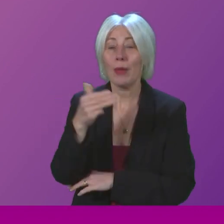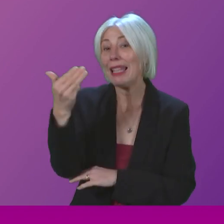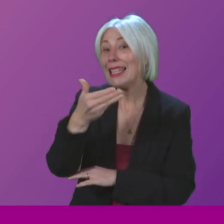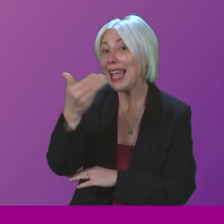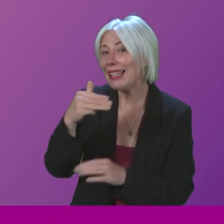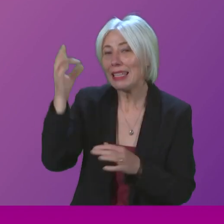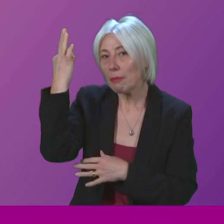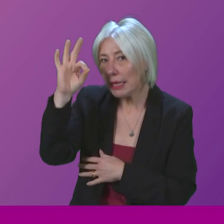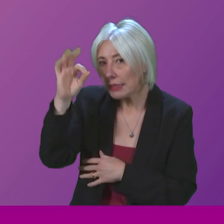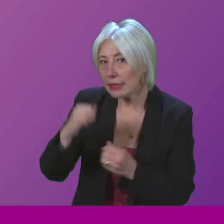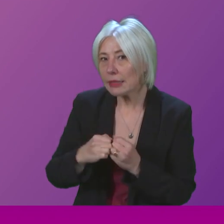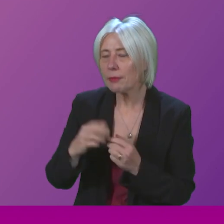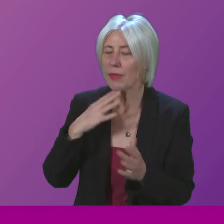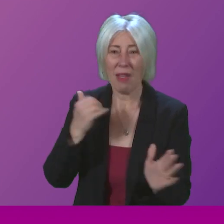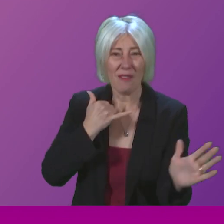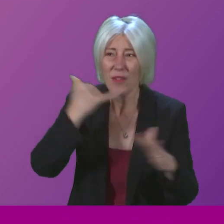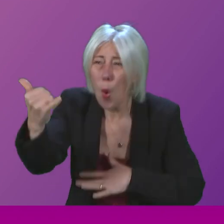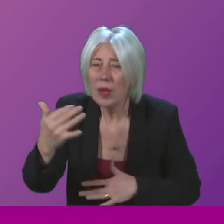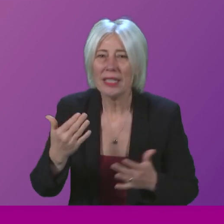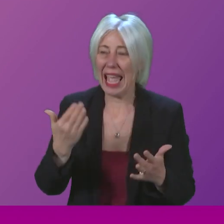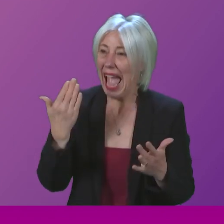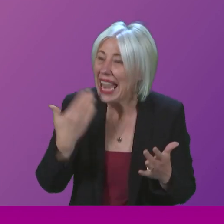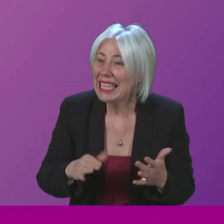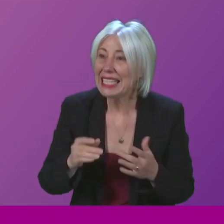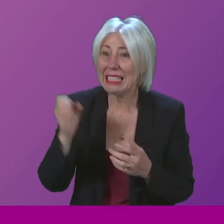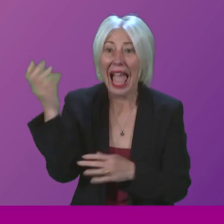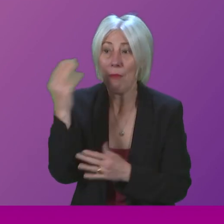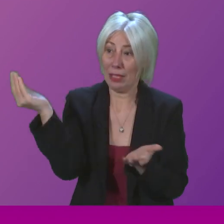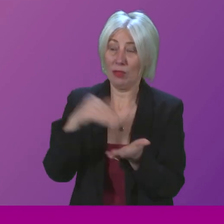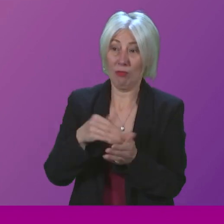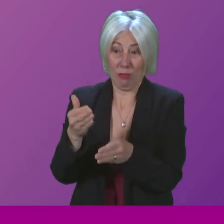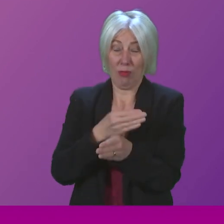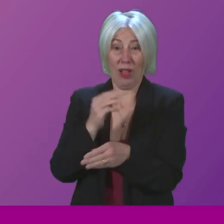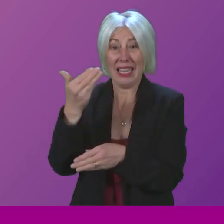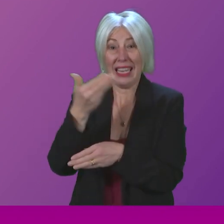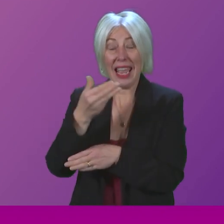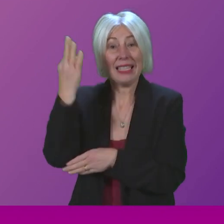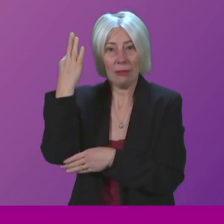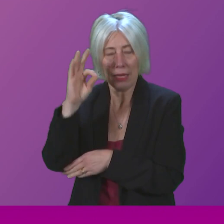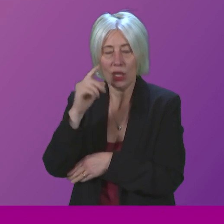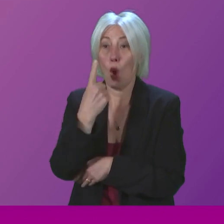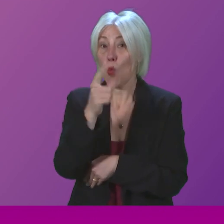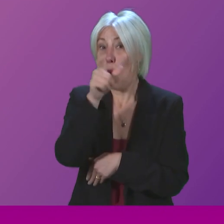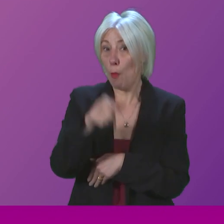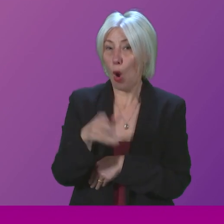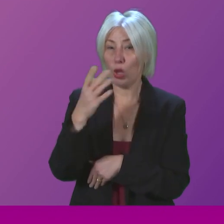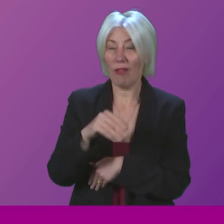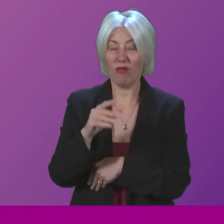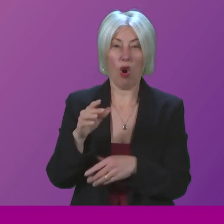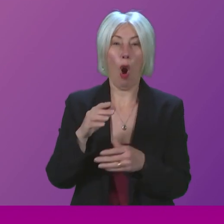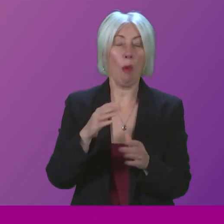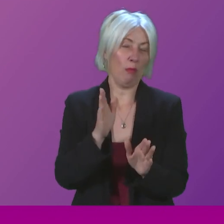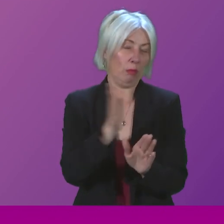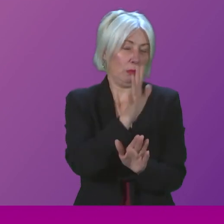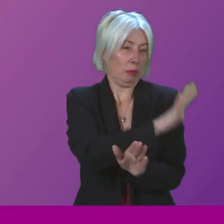They've called, they need someone within 19 minutes. And we found one individual in our FOI from Ayrshire and Arran